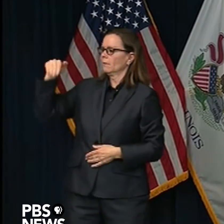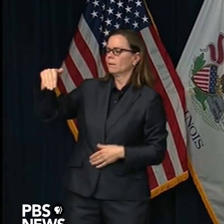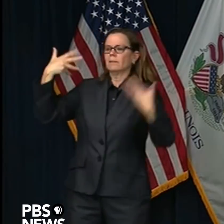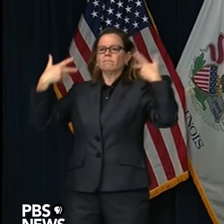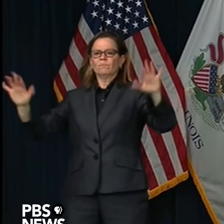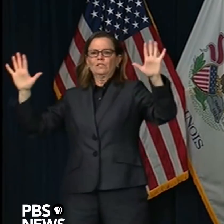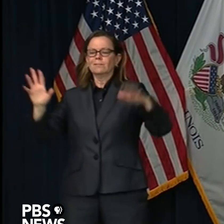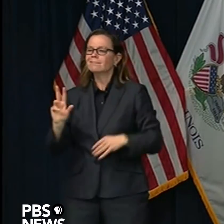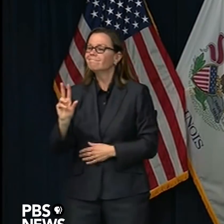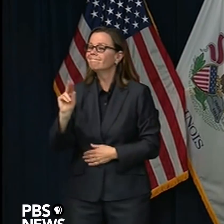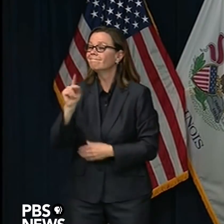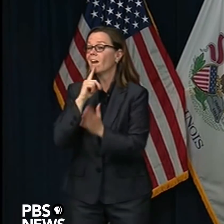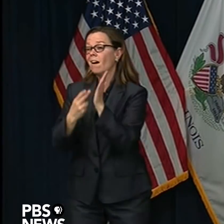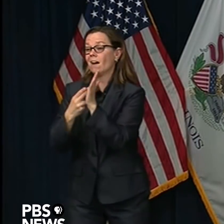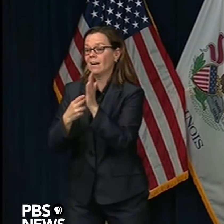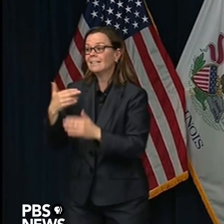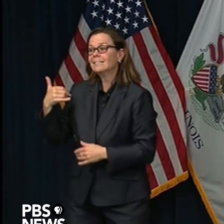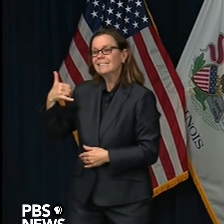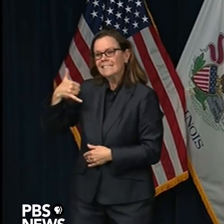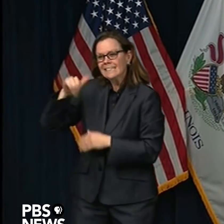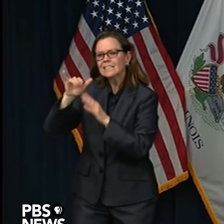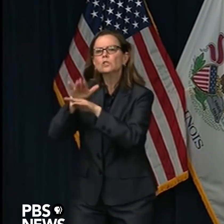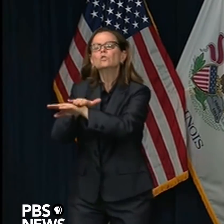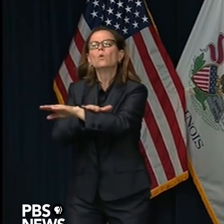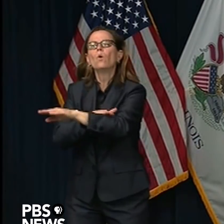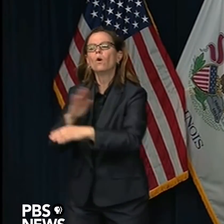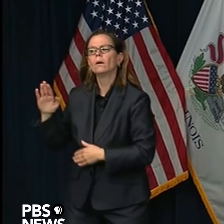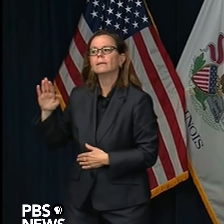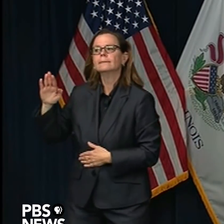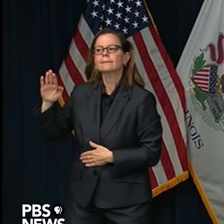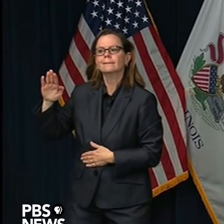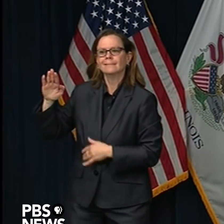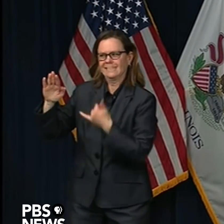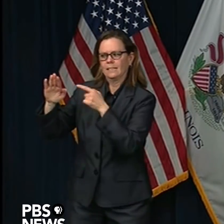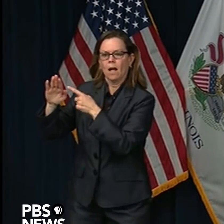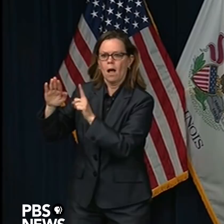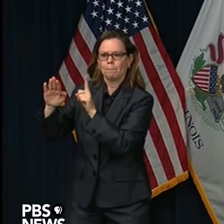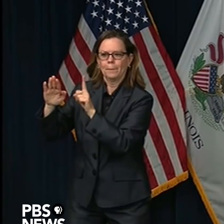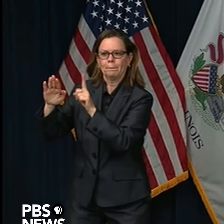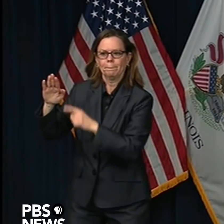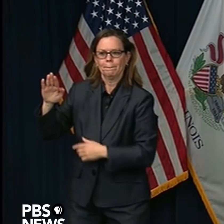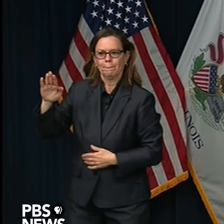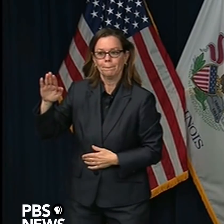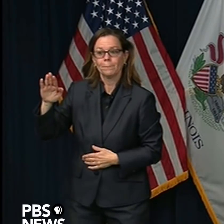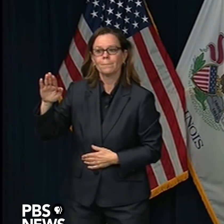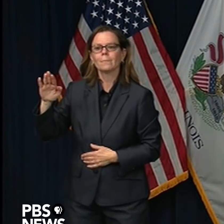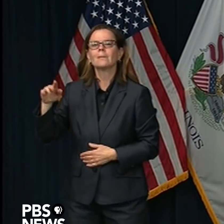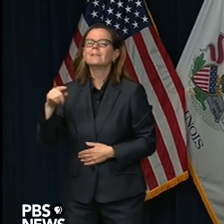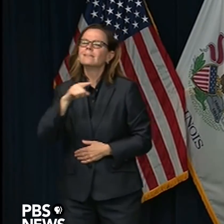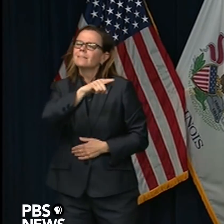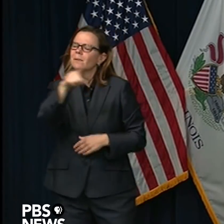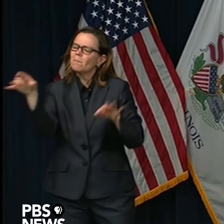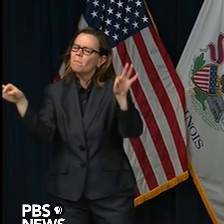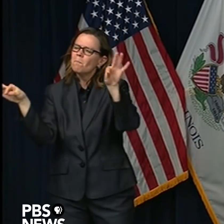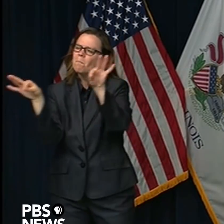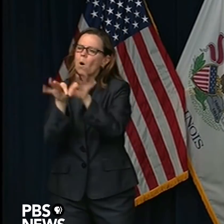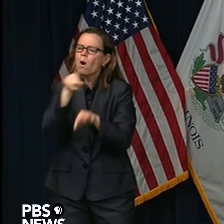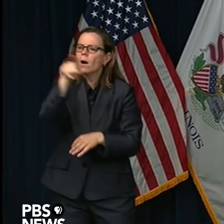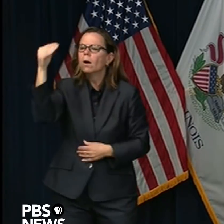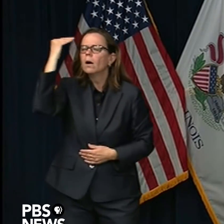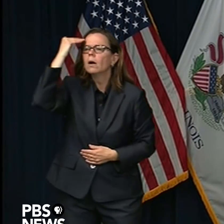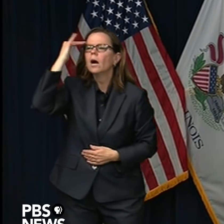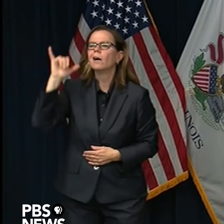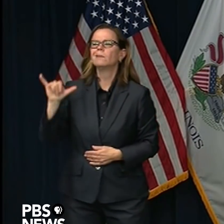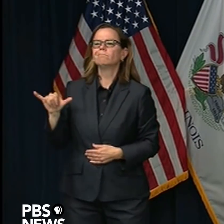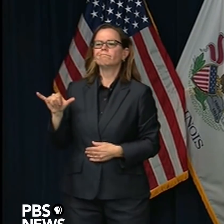And so people need to understand that it is unlikely that we will be